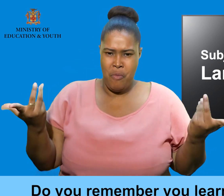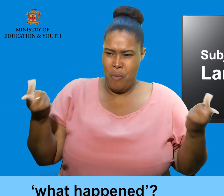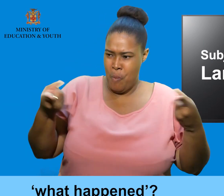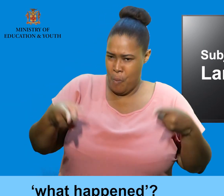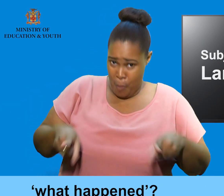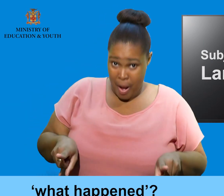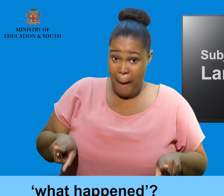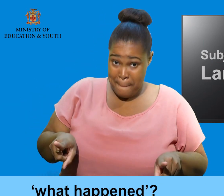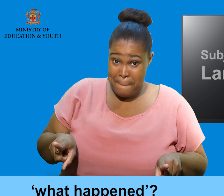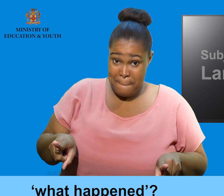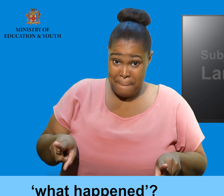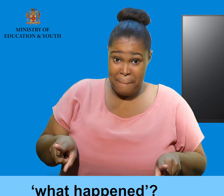what happened?